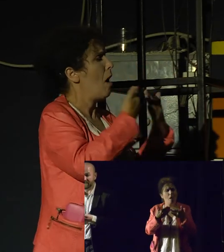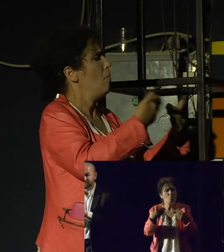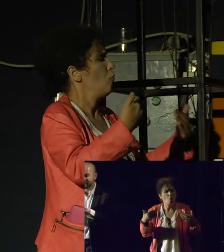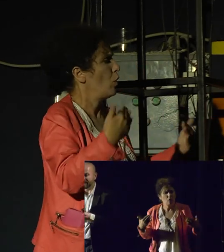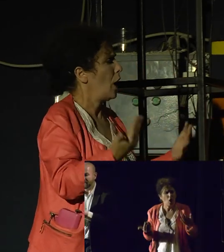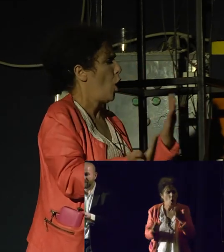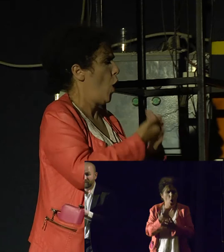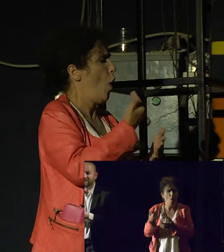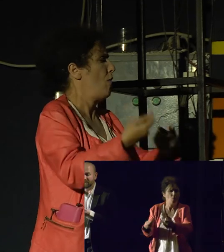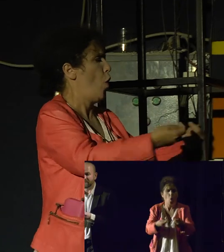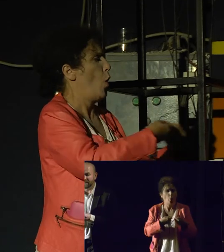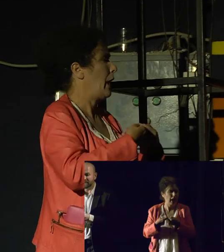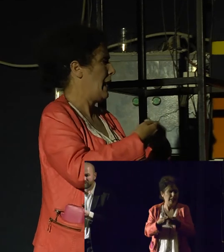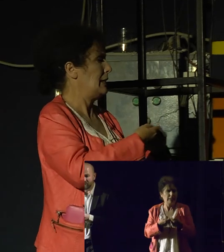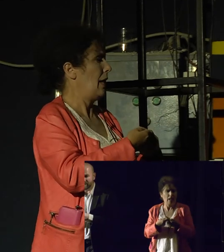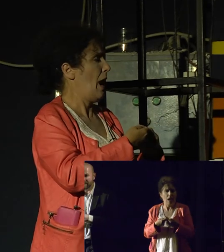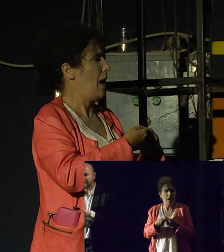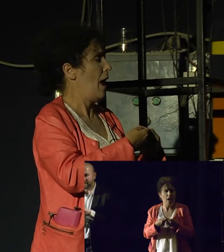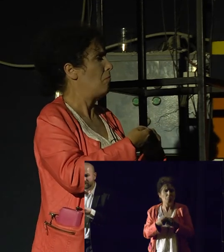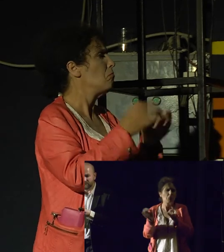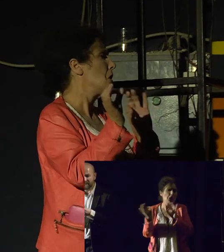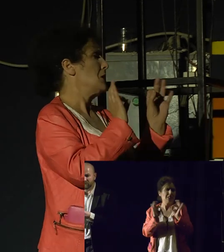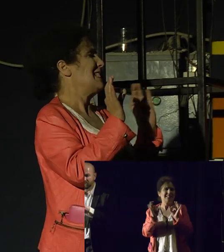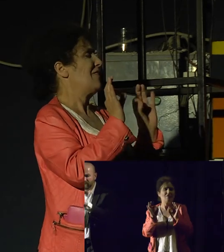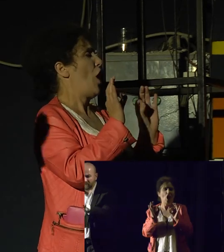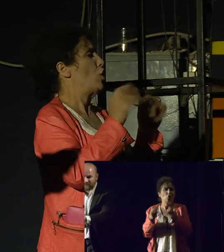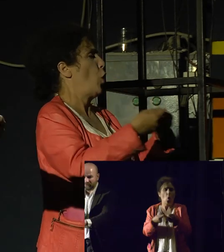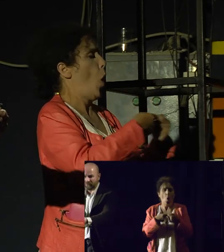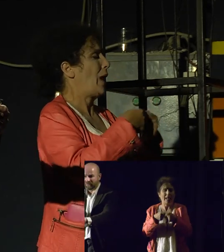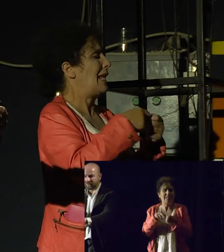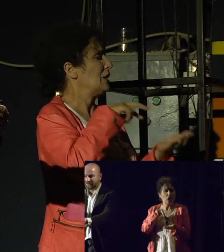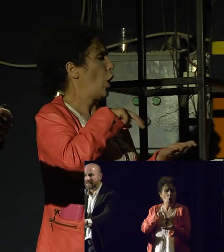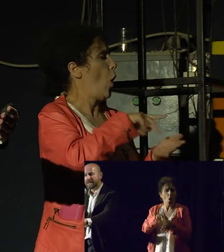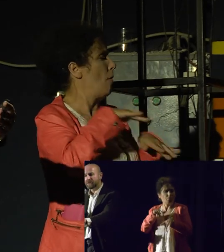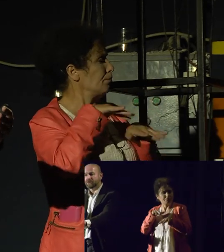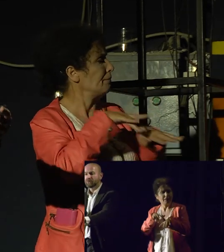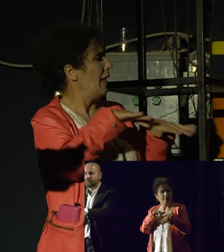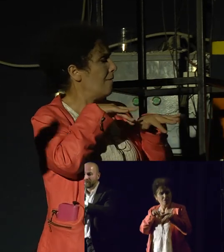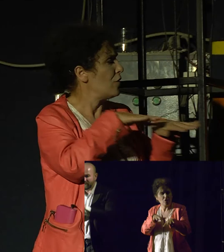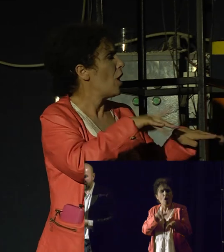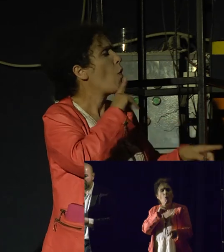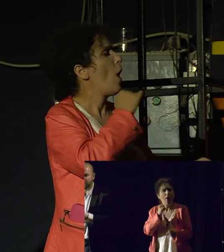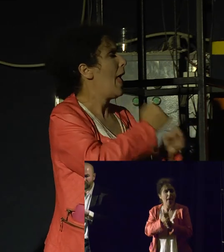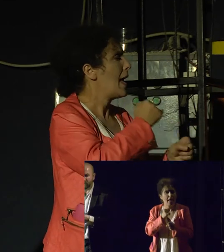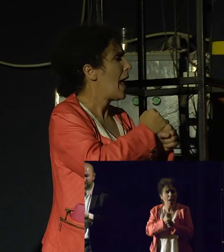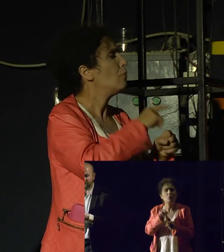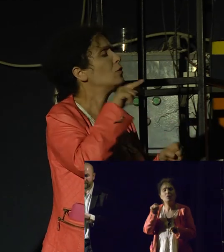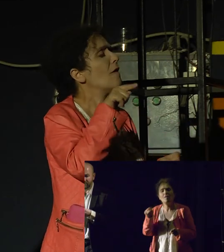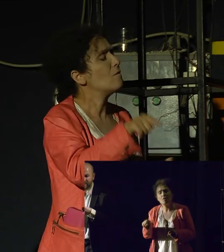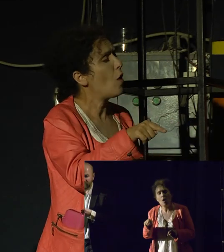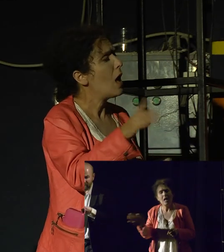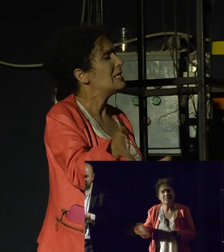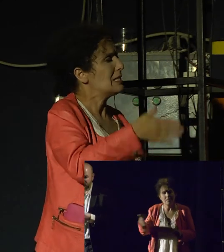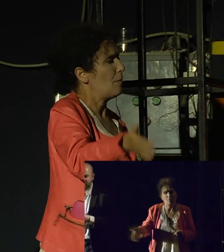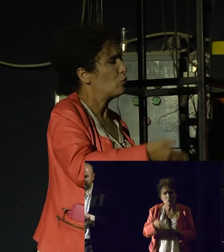organized movement that is working to block our progress and also roll back the progresses